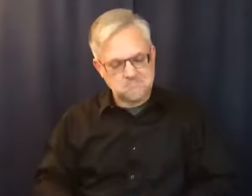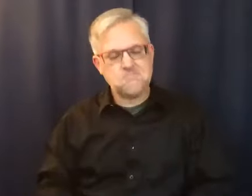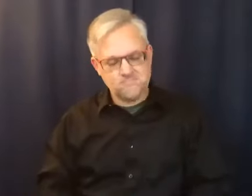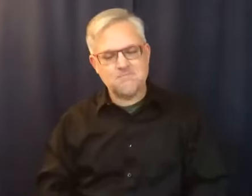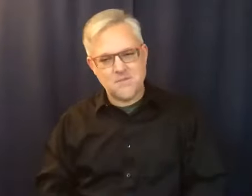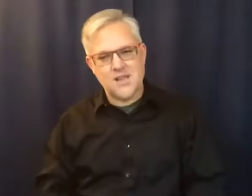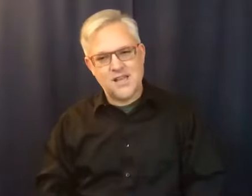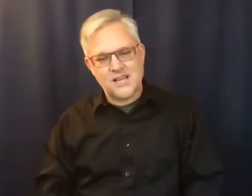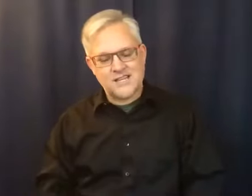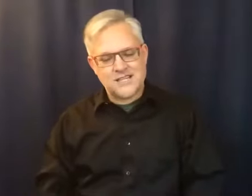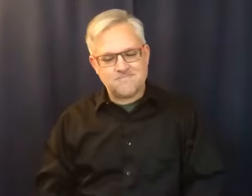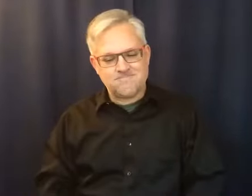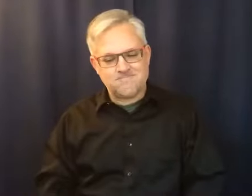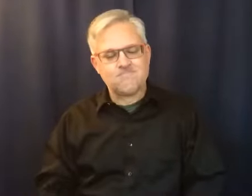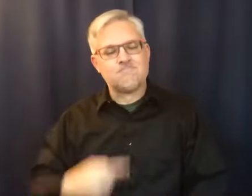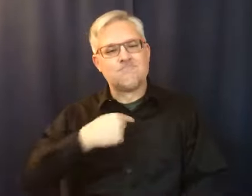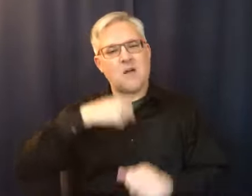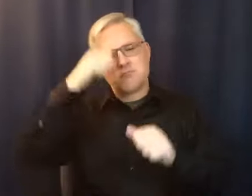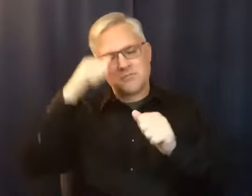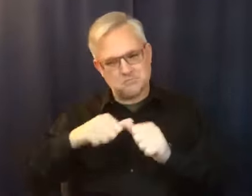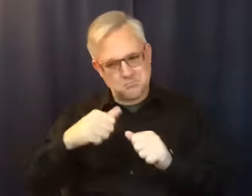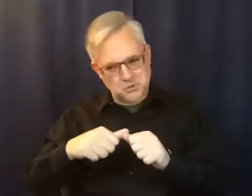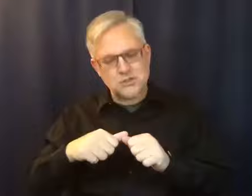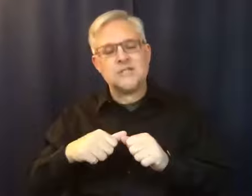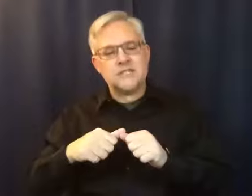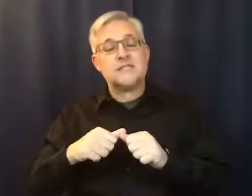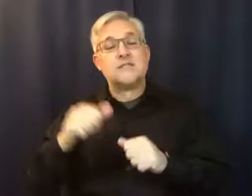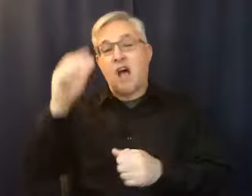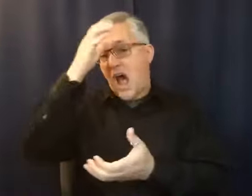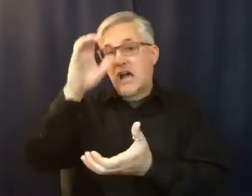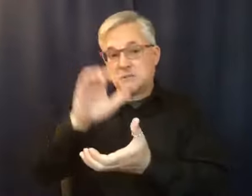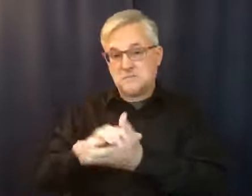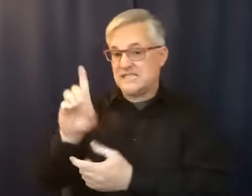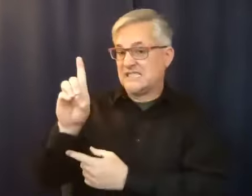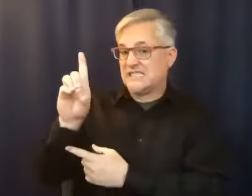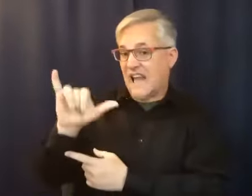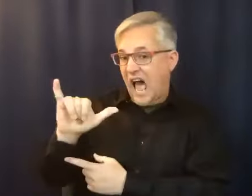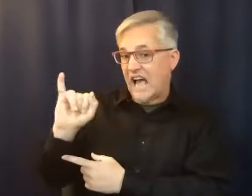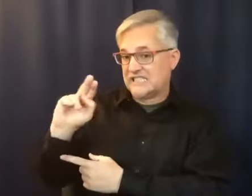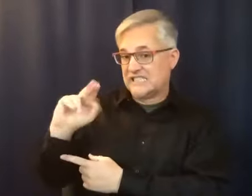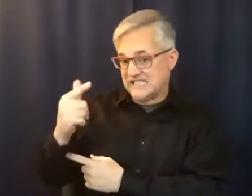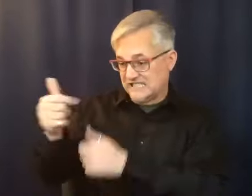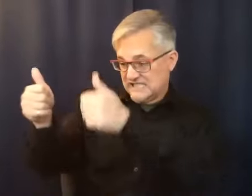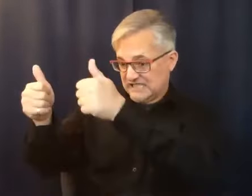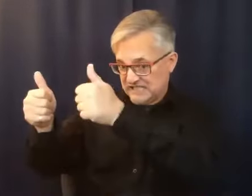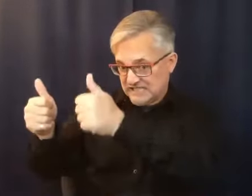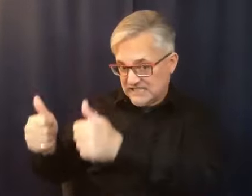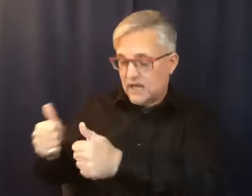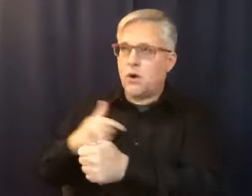in the process of his dying, I'm so grateful for the program. Because people in AA